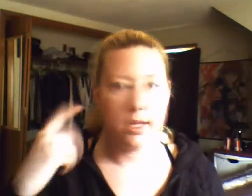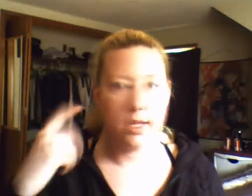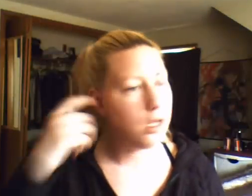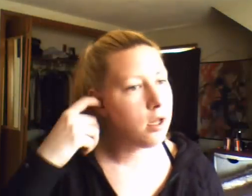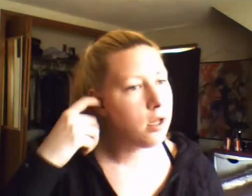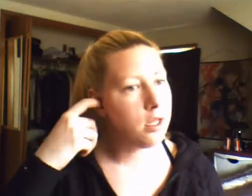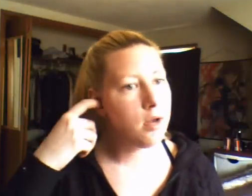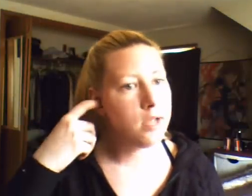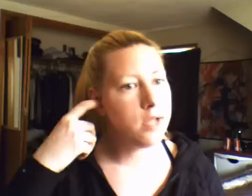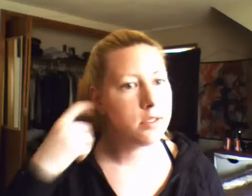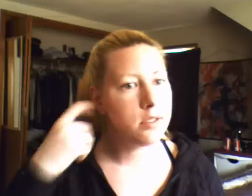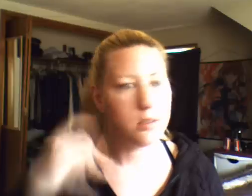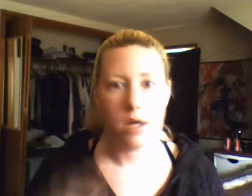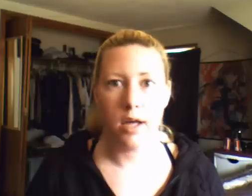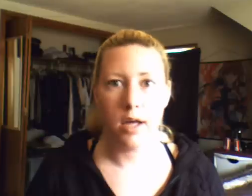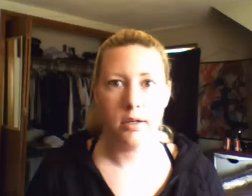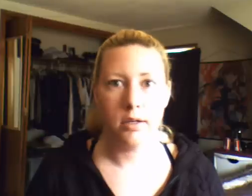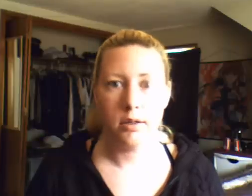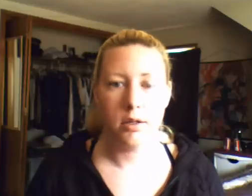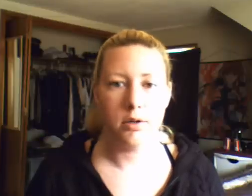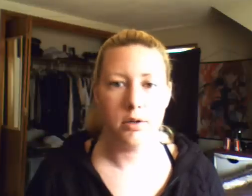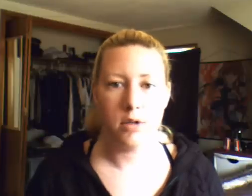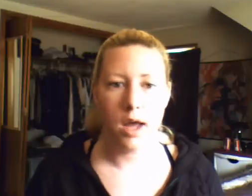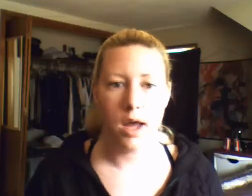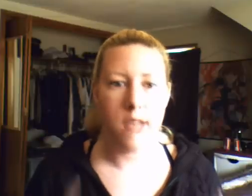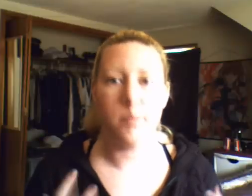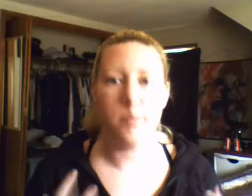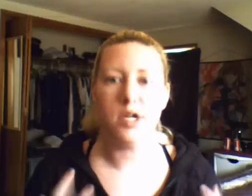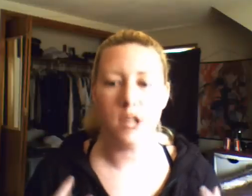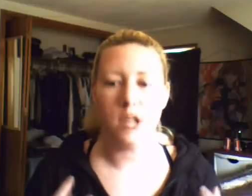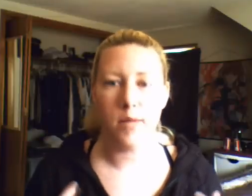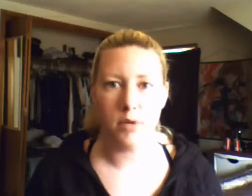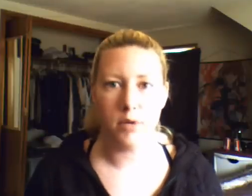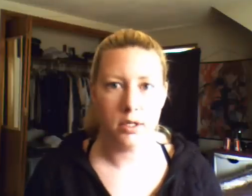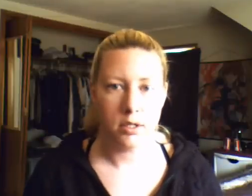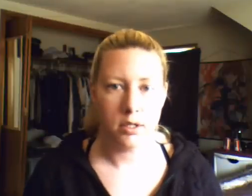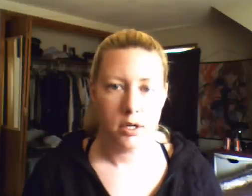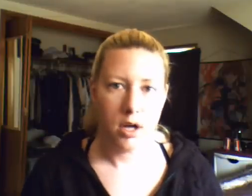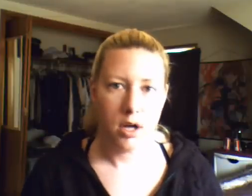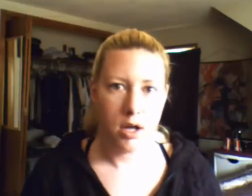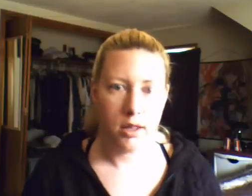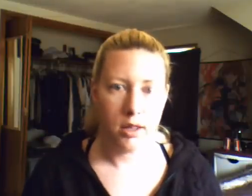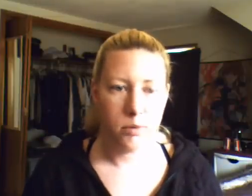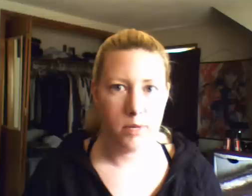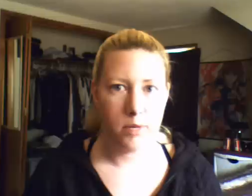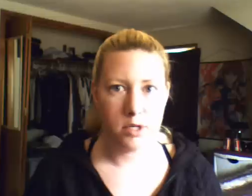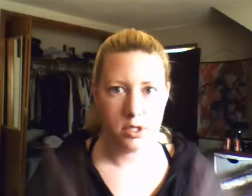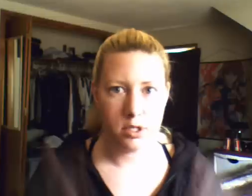the the earaches gone there's not as much anymore they pretty much